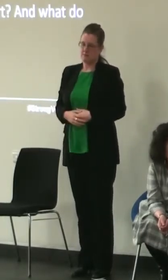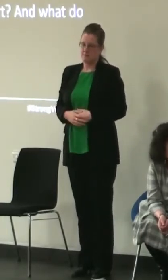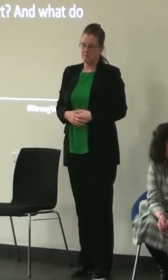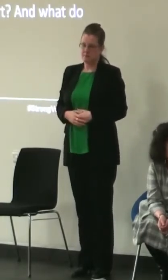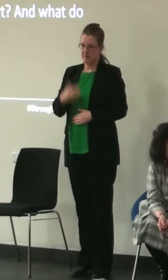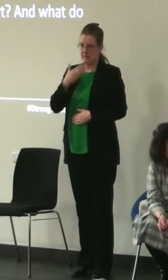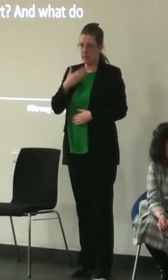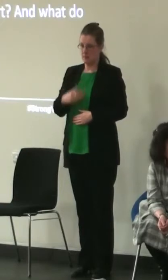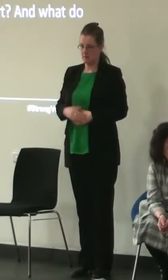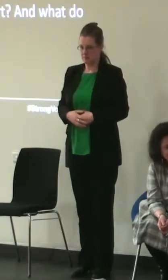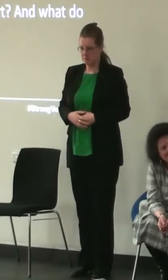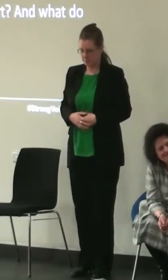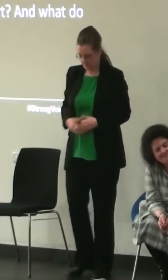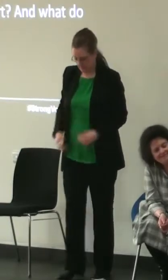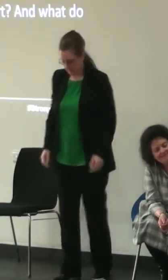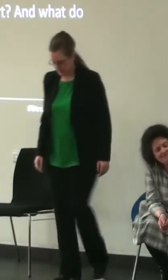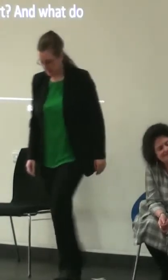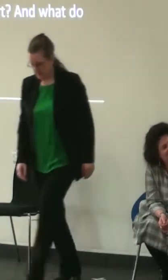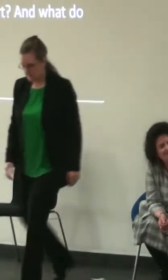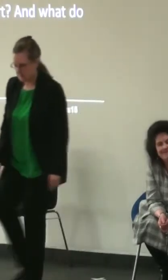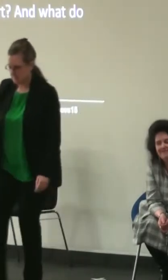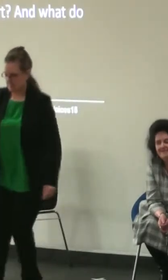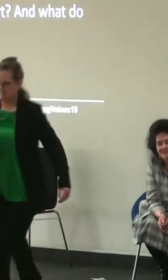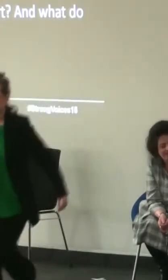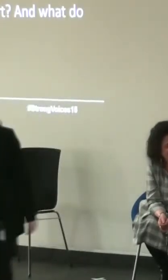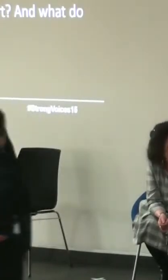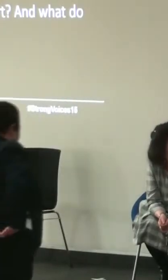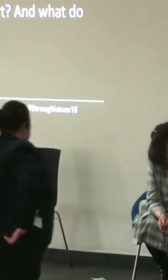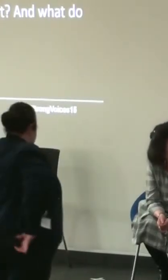thank you shall we move on to the next question just look at it